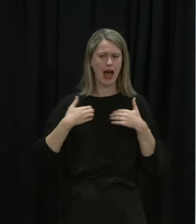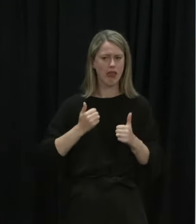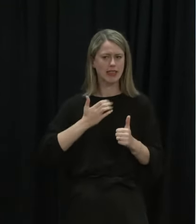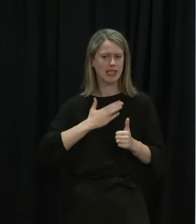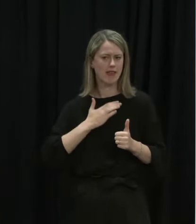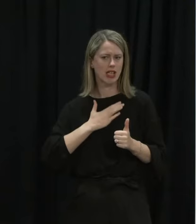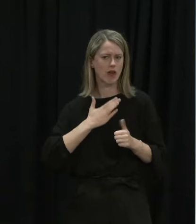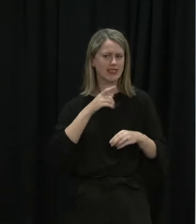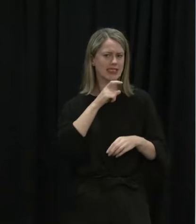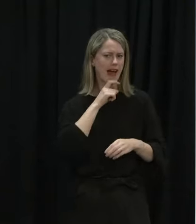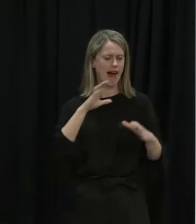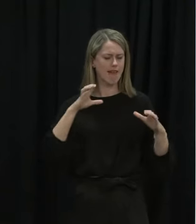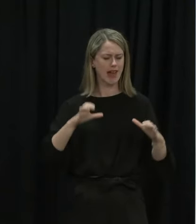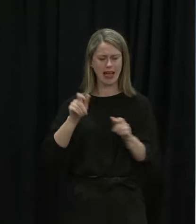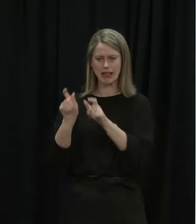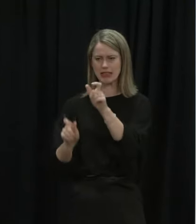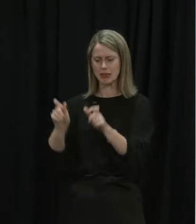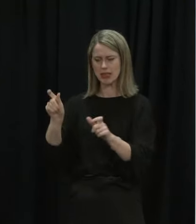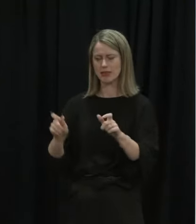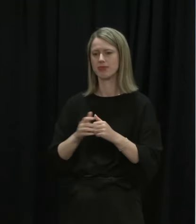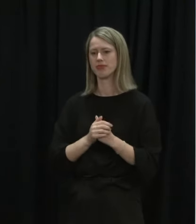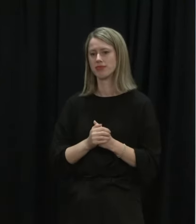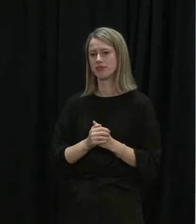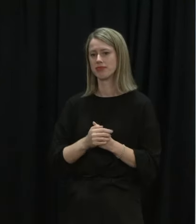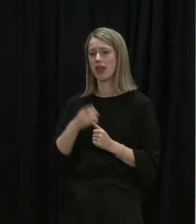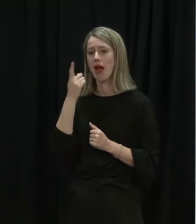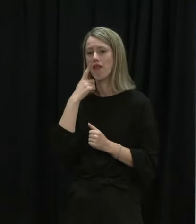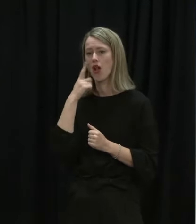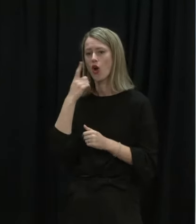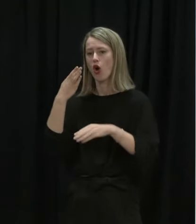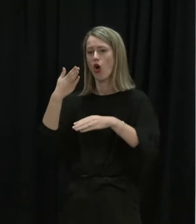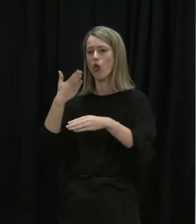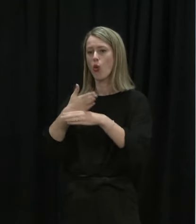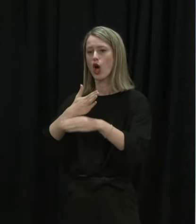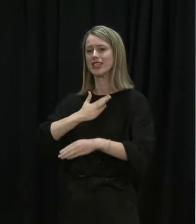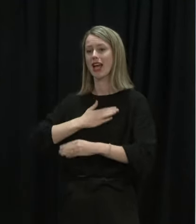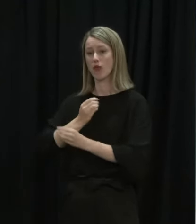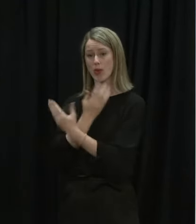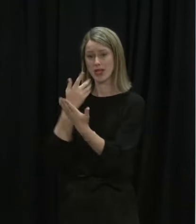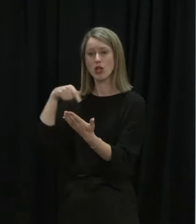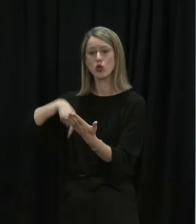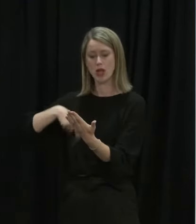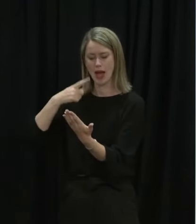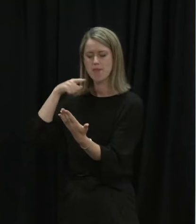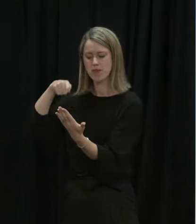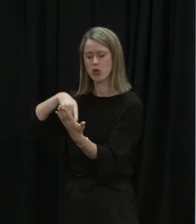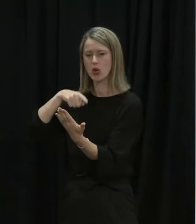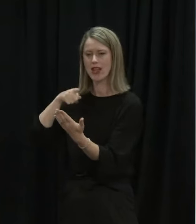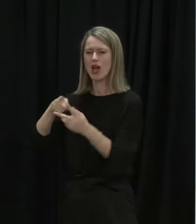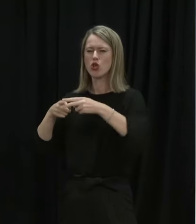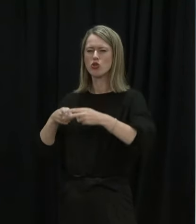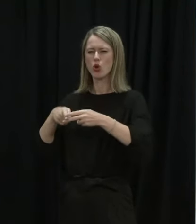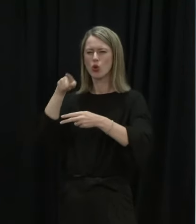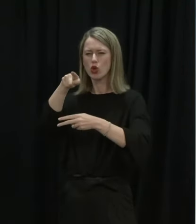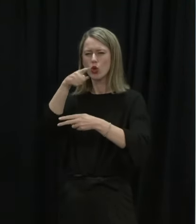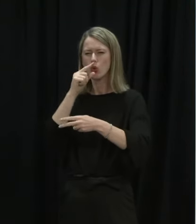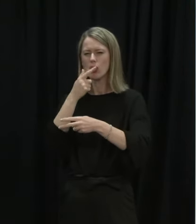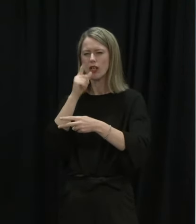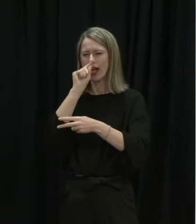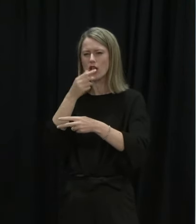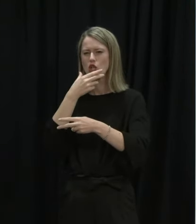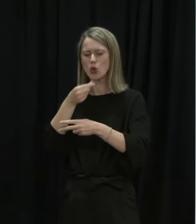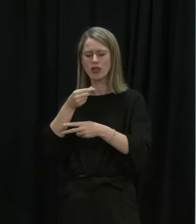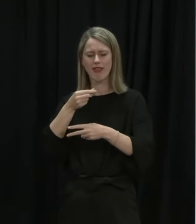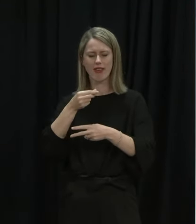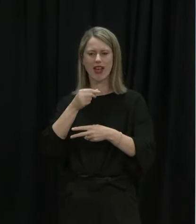of their workforce and of their customers if you go on the WorkSafe website today you'll find a risk assessment tool that you can use as